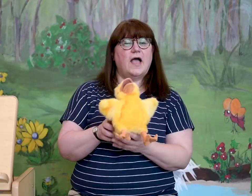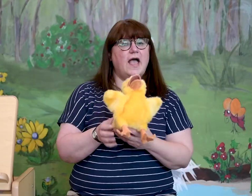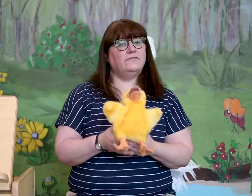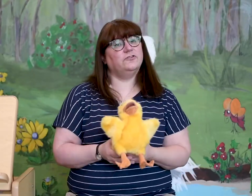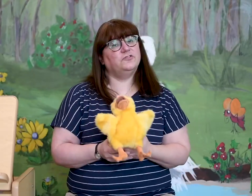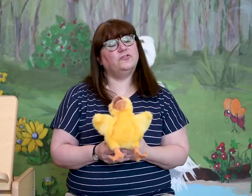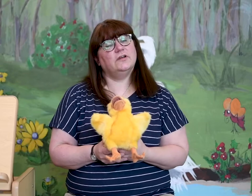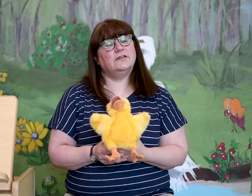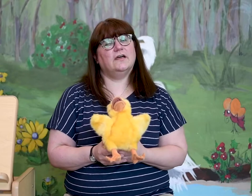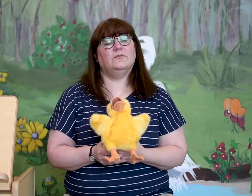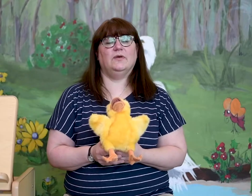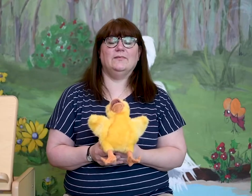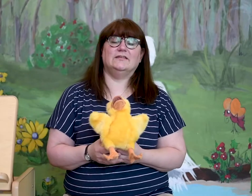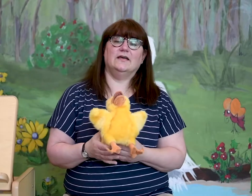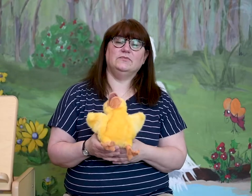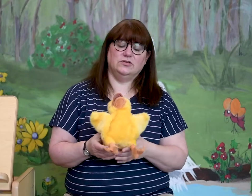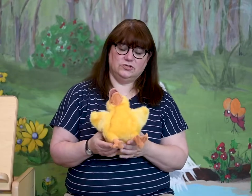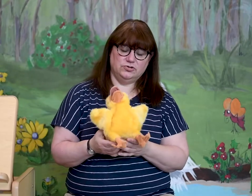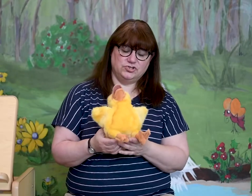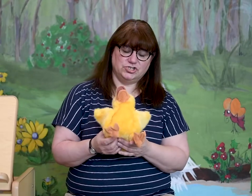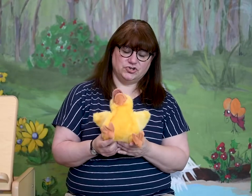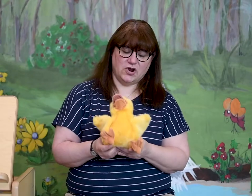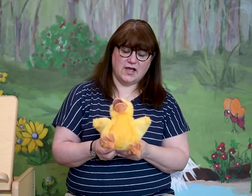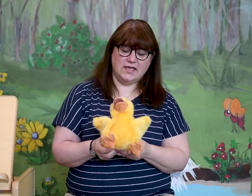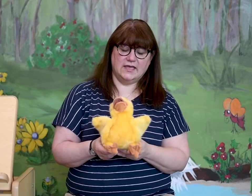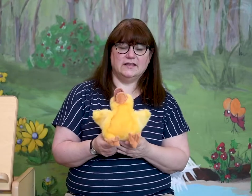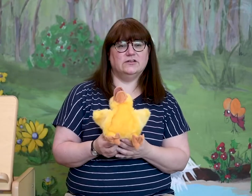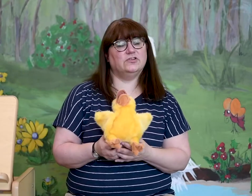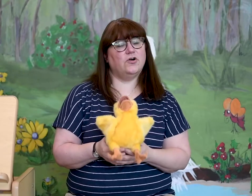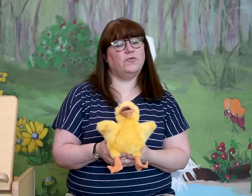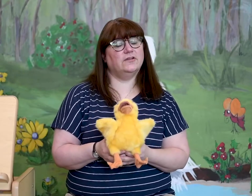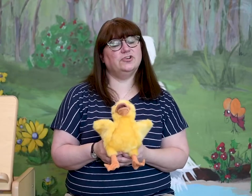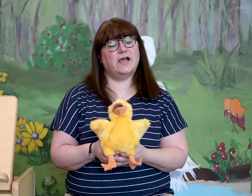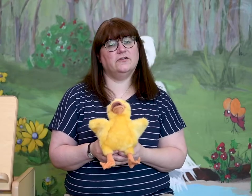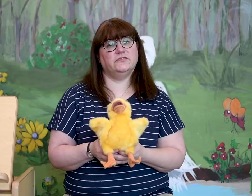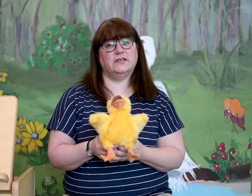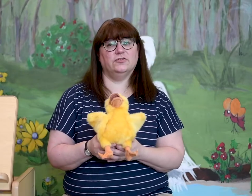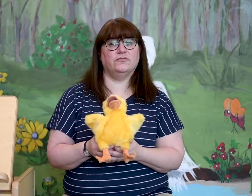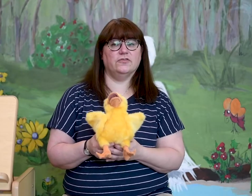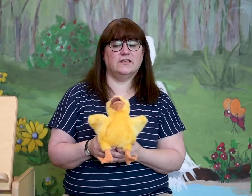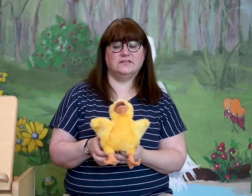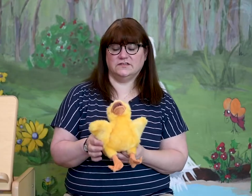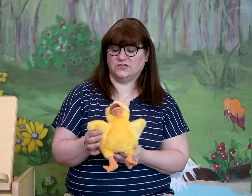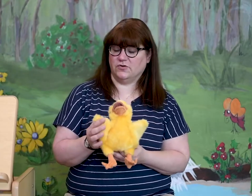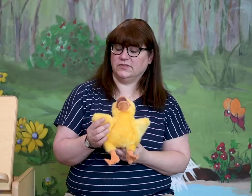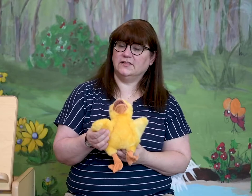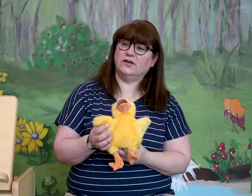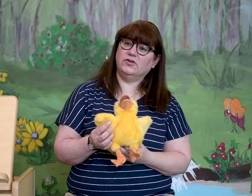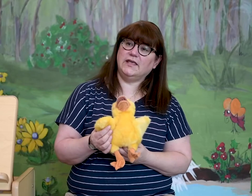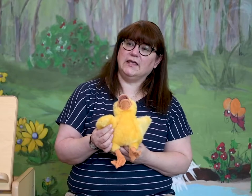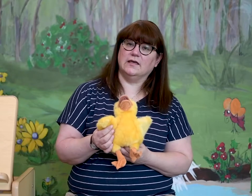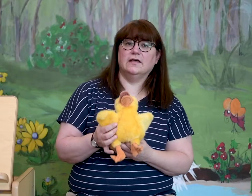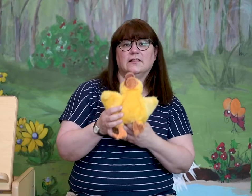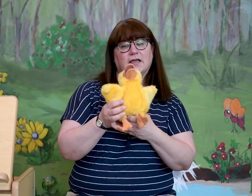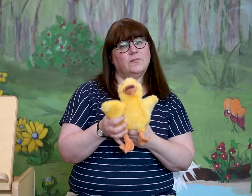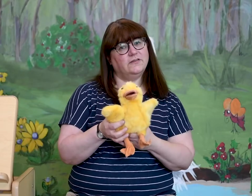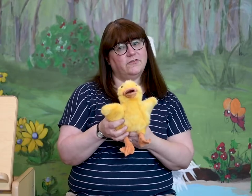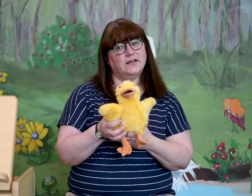After story time and baby time, you should try and go around your house and look for things that start with the letter D, like my friend